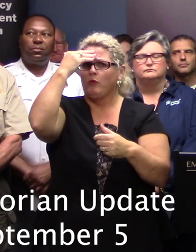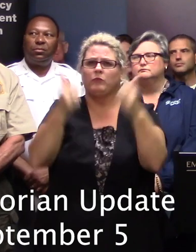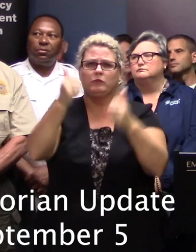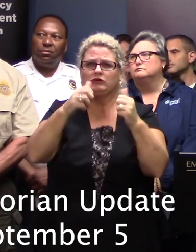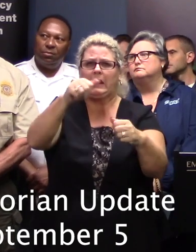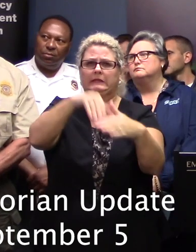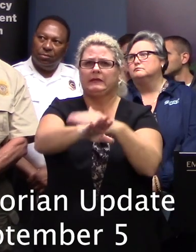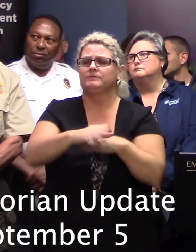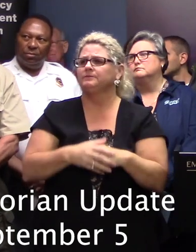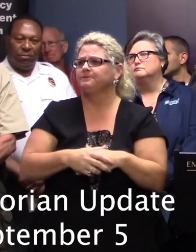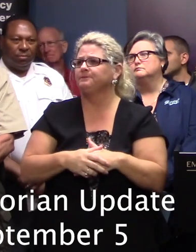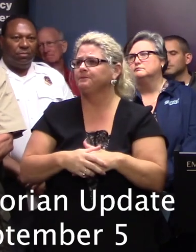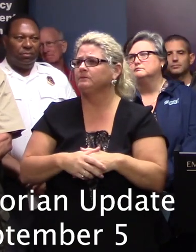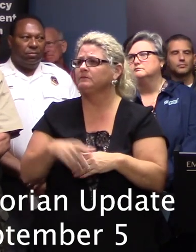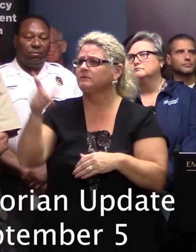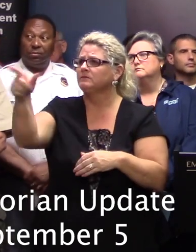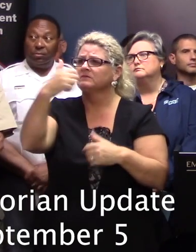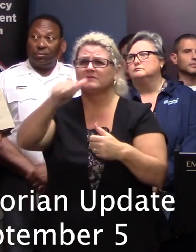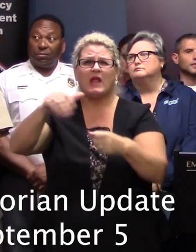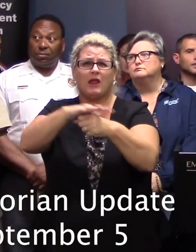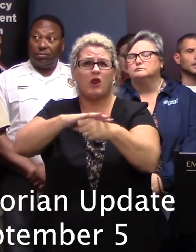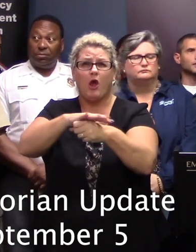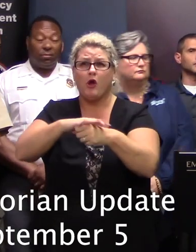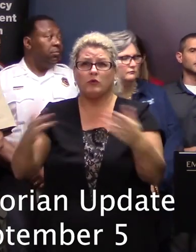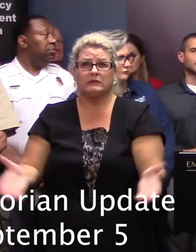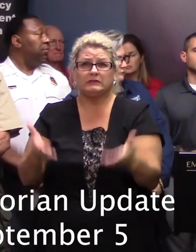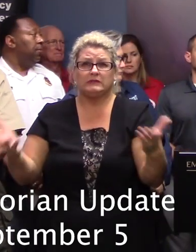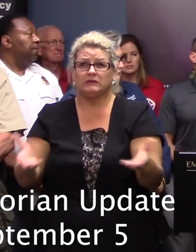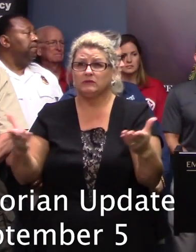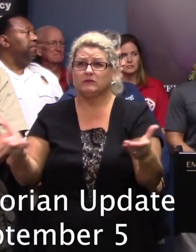any concerns for rivers here locally any water that's coming down